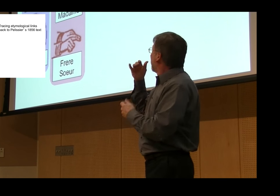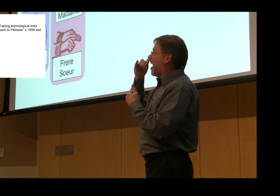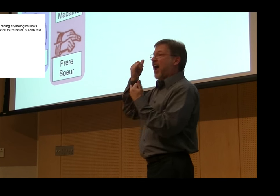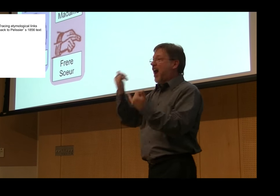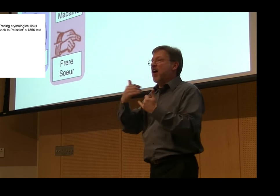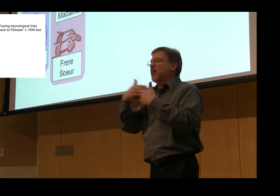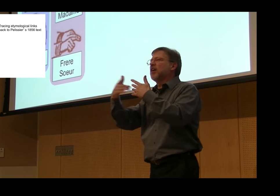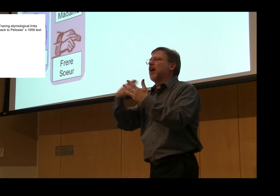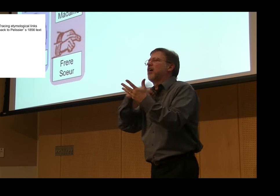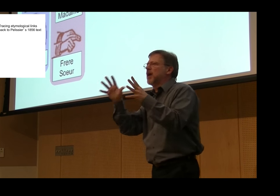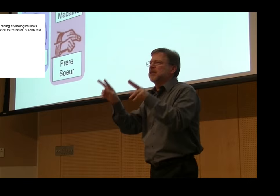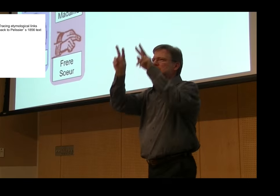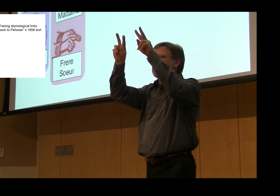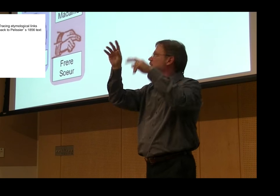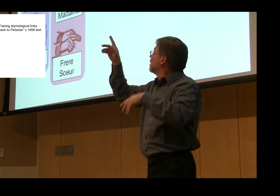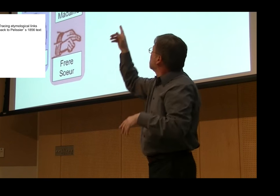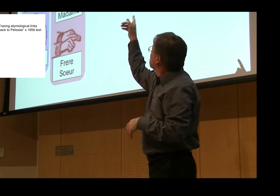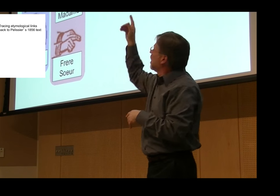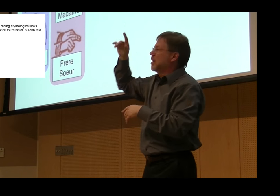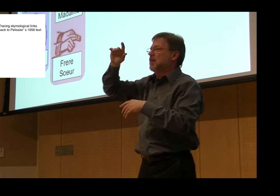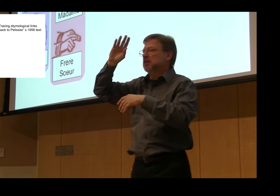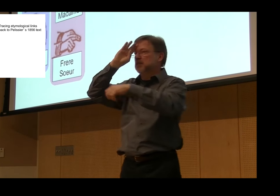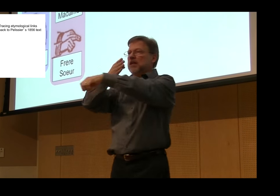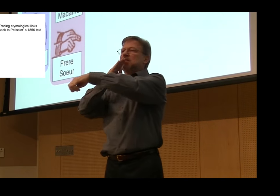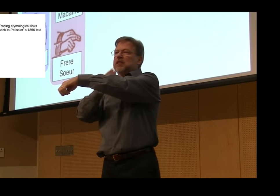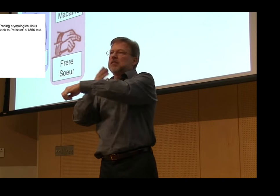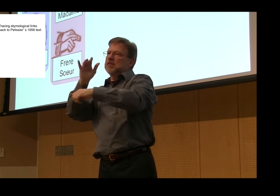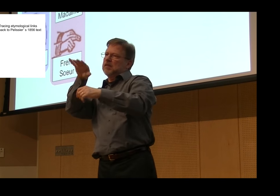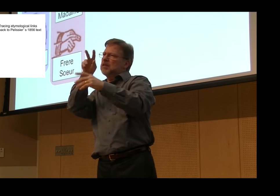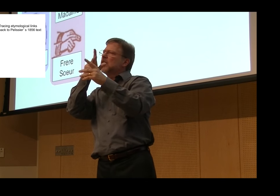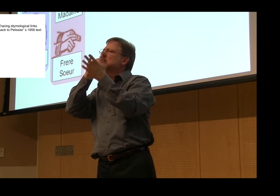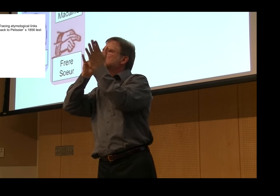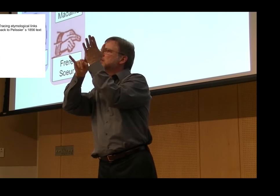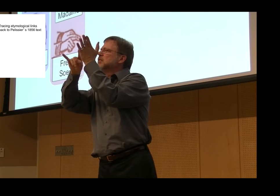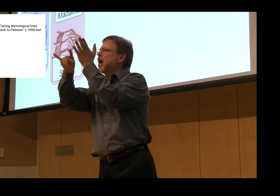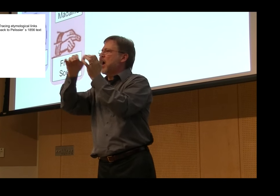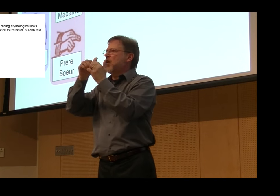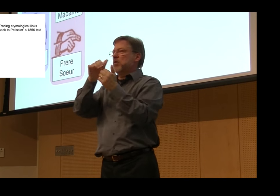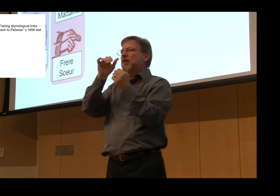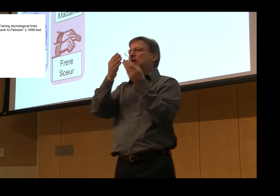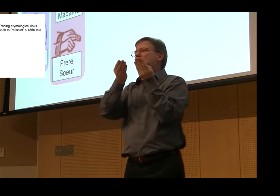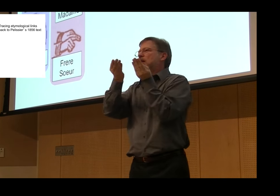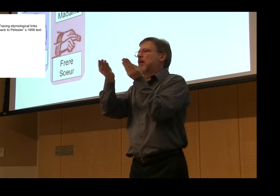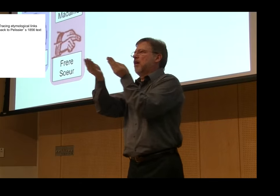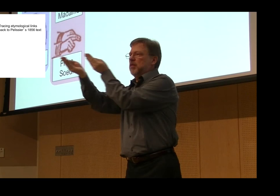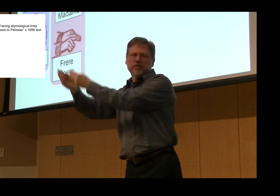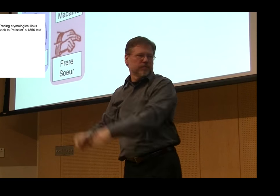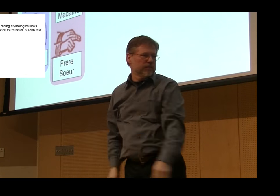male same, female same, which led to our modern form for sister brother. The top representation,